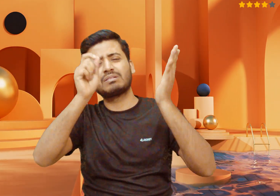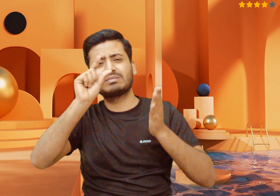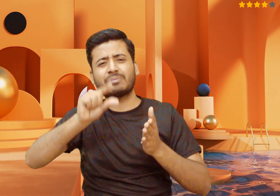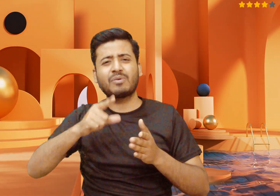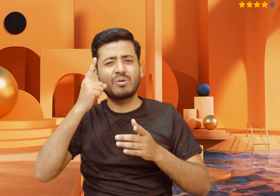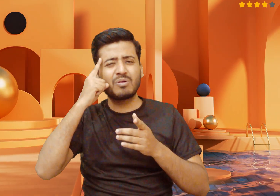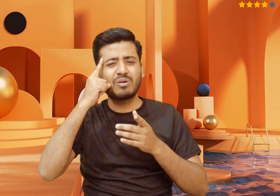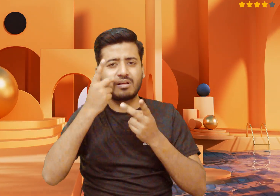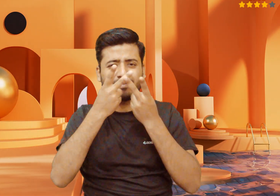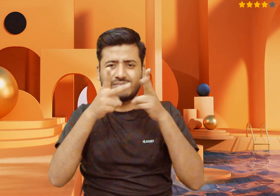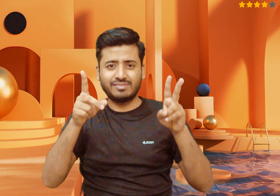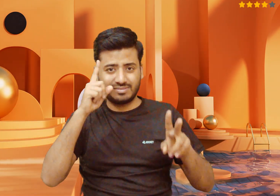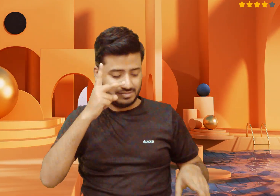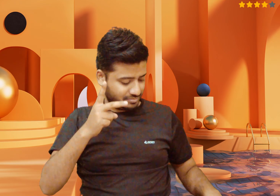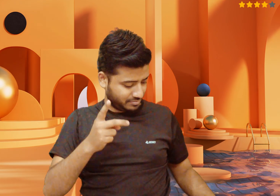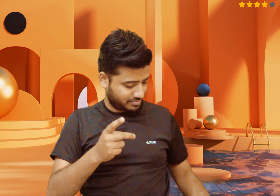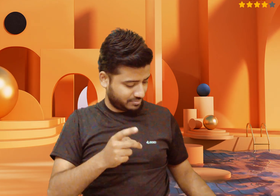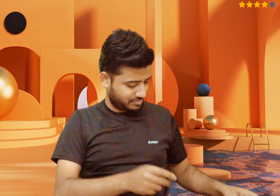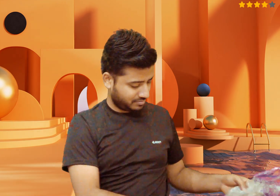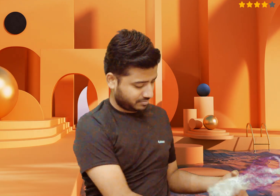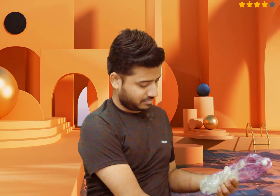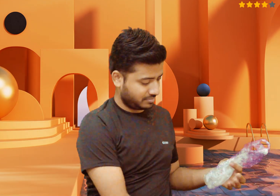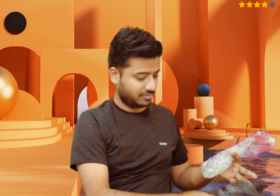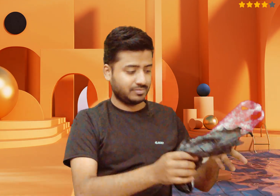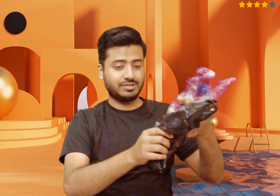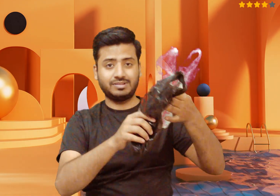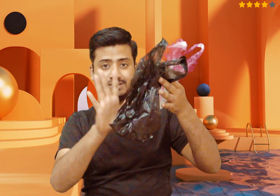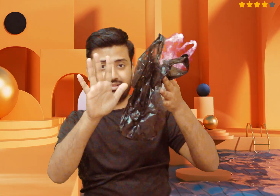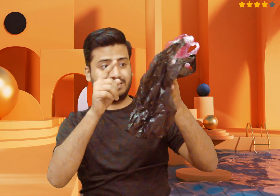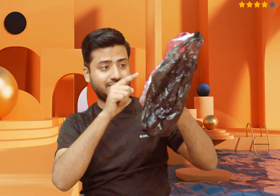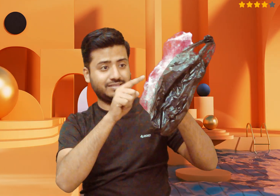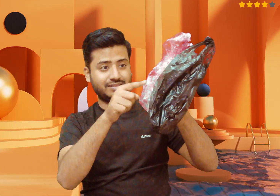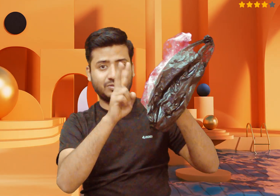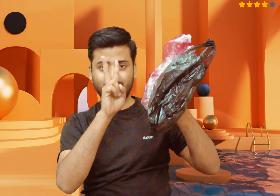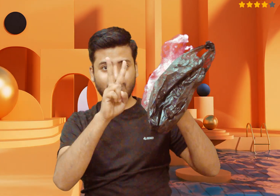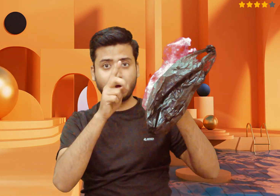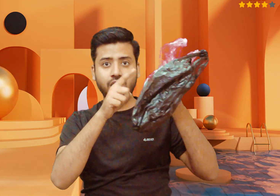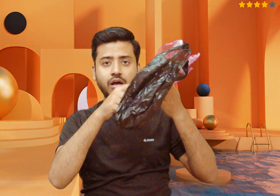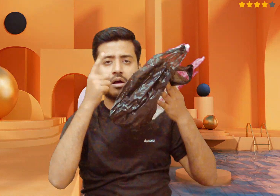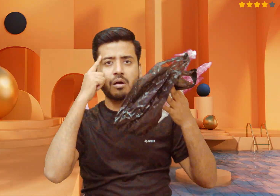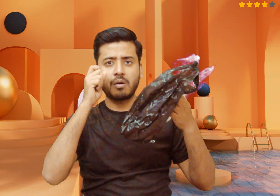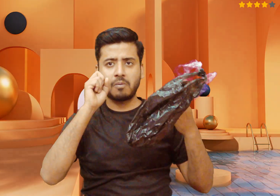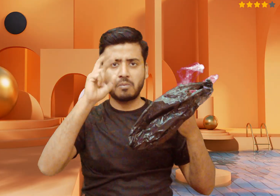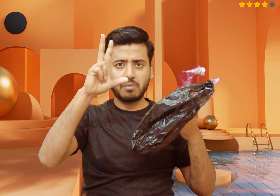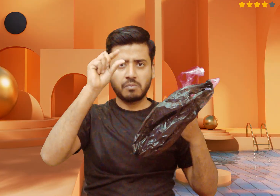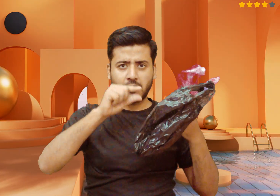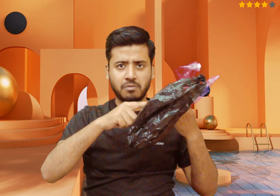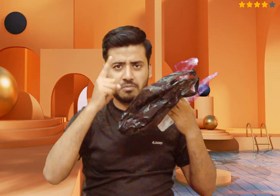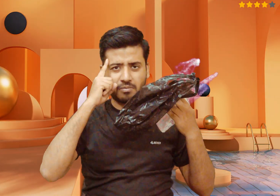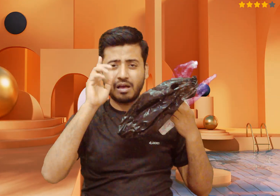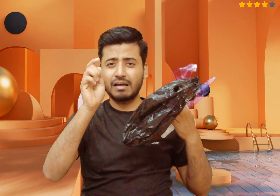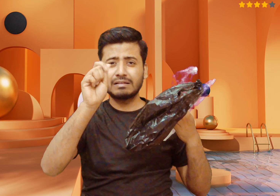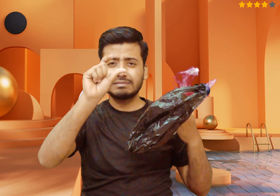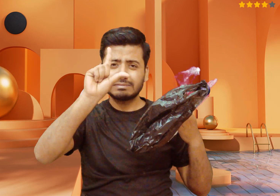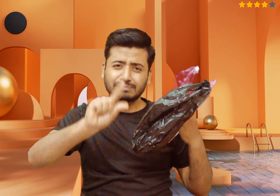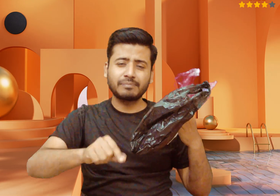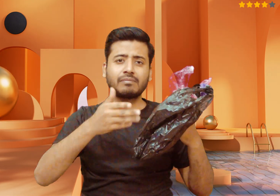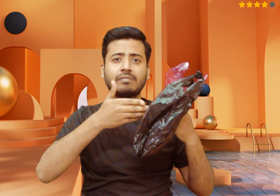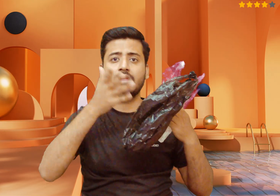such as endocrine disruptors, which are associated with negative health effects, including cancers, birth defects, and immune system suppression.